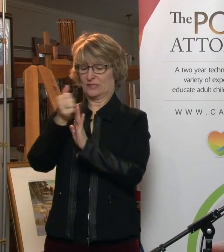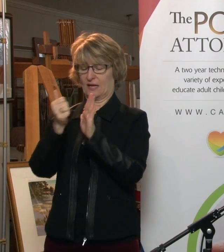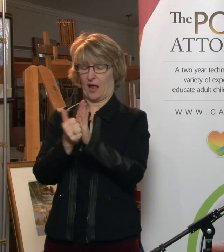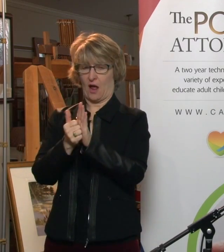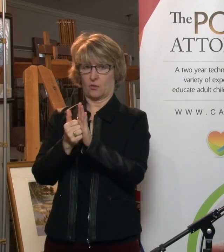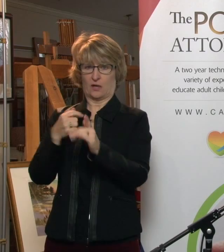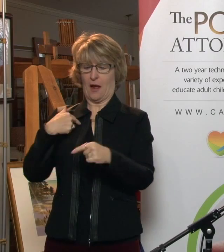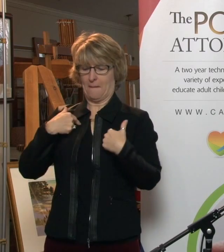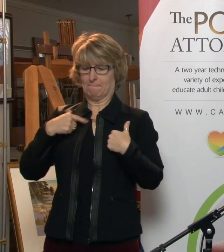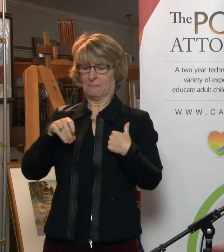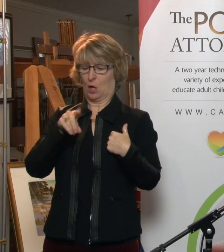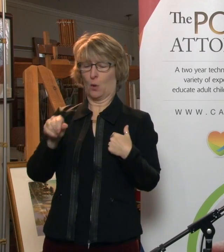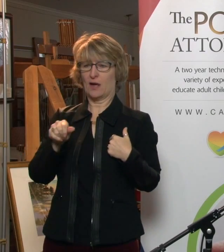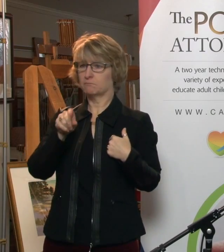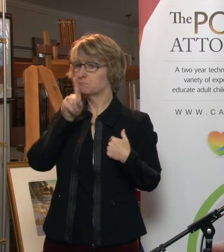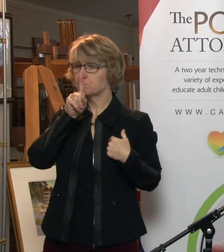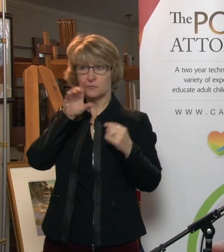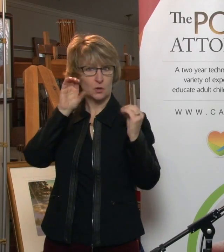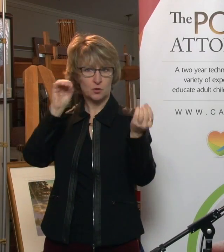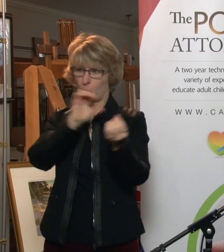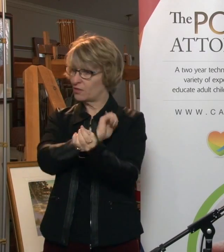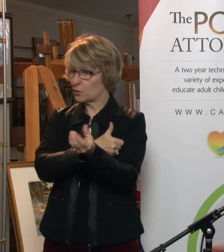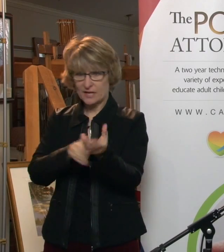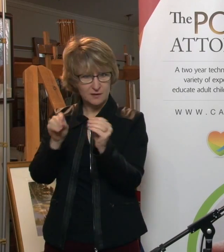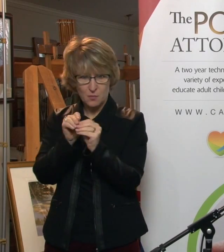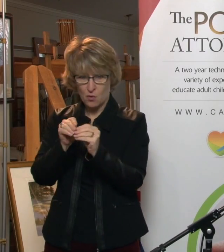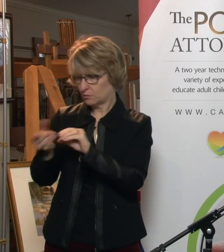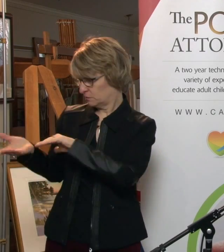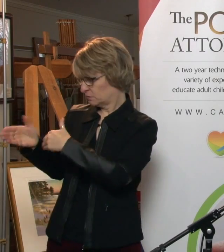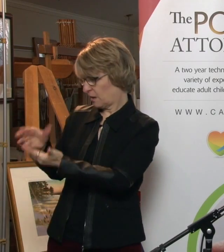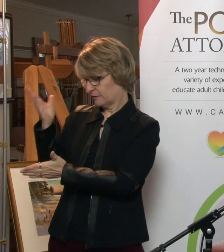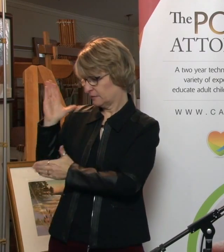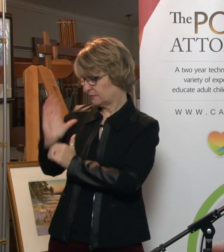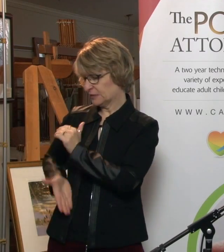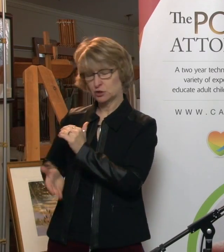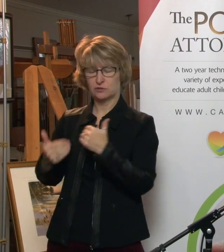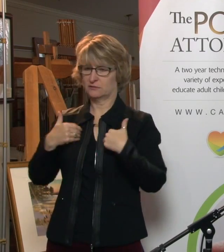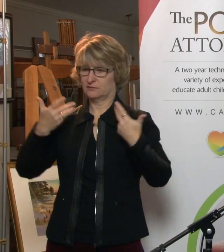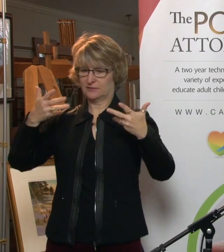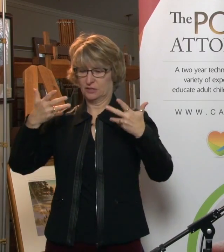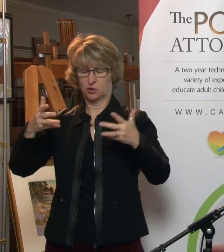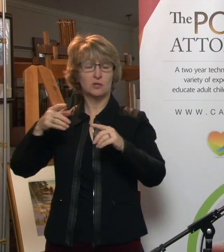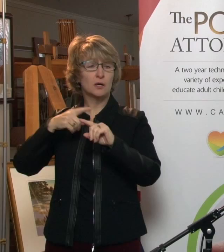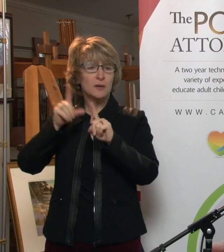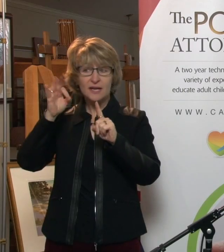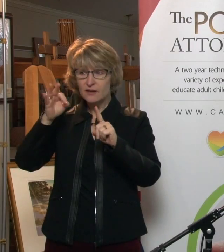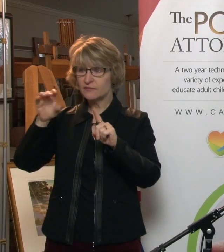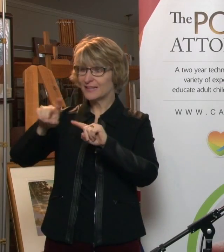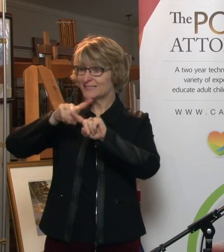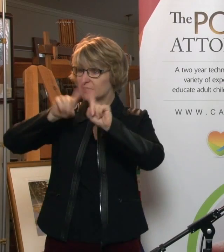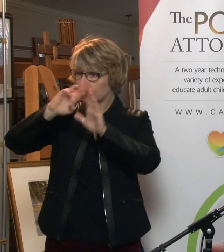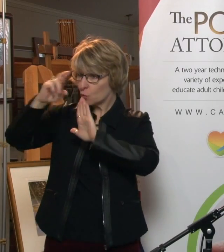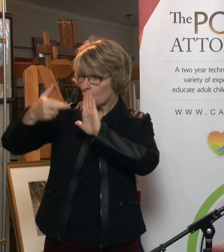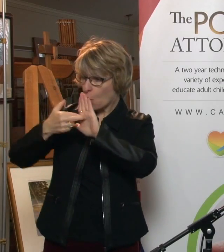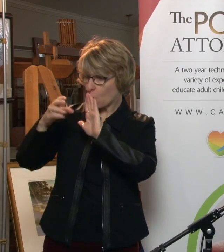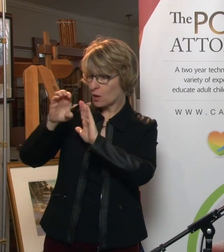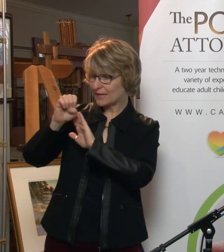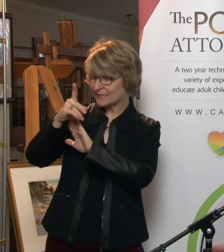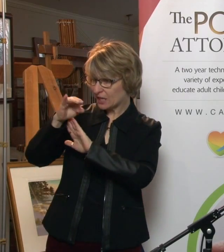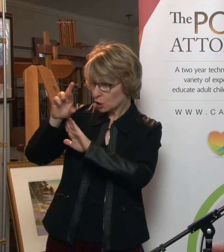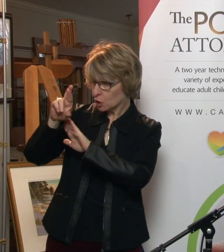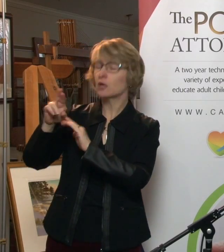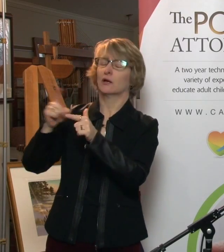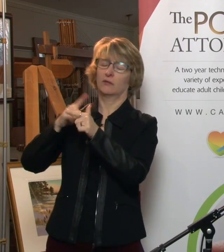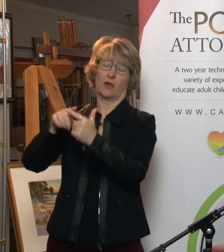attorney when the person dies. You may also be named as their executor under their will. And that would be where you would be getting your